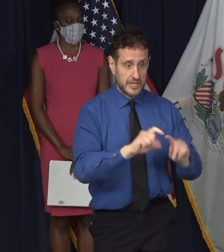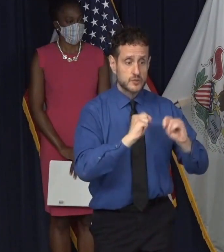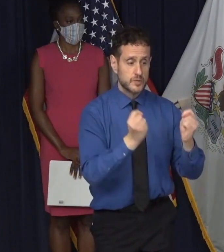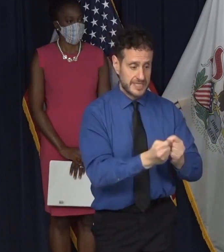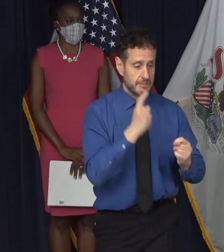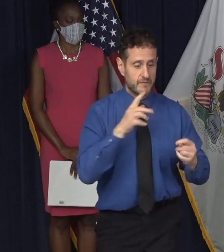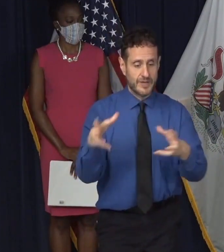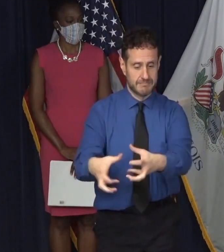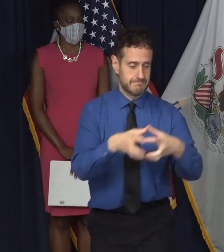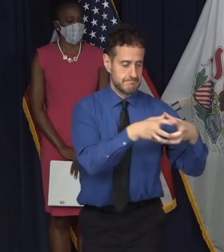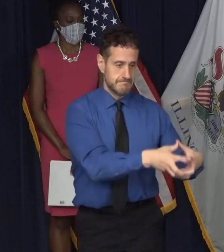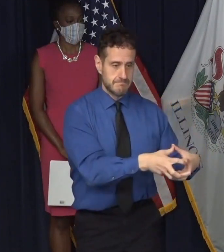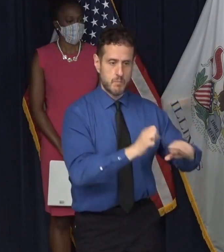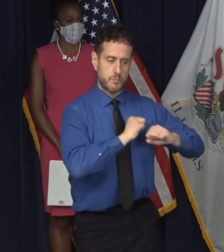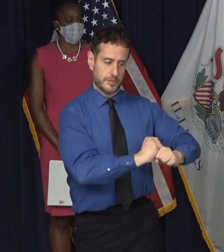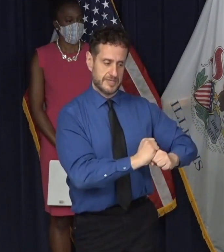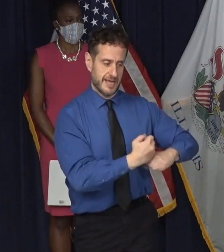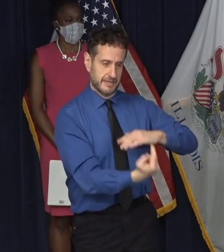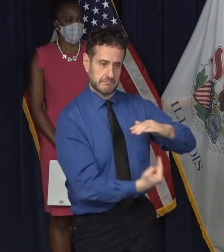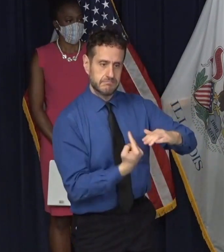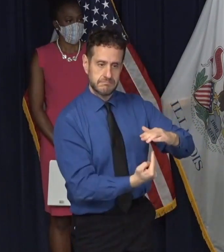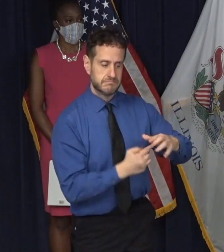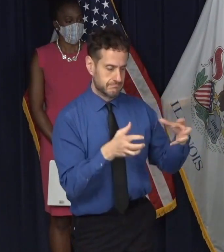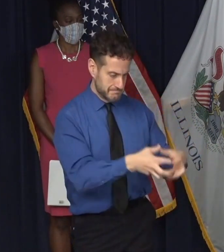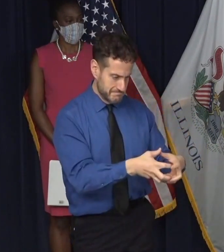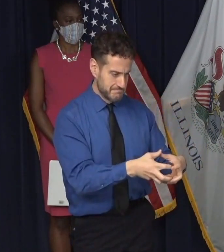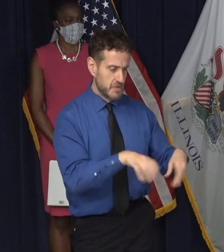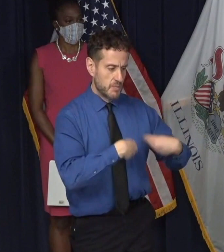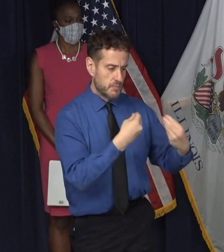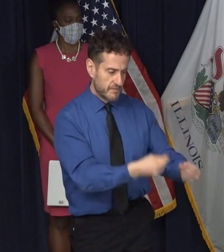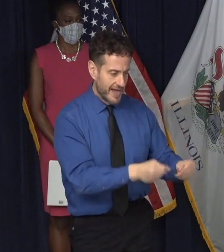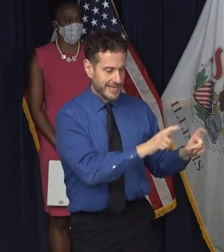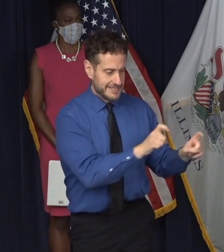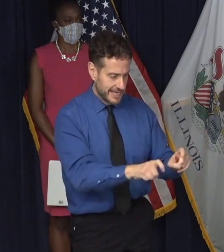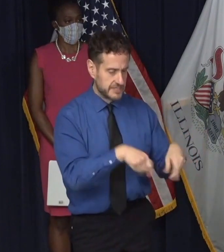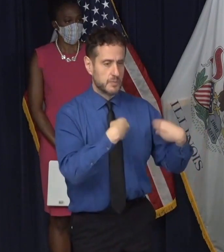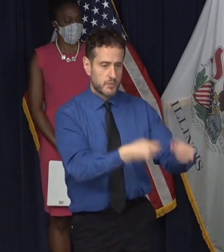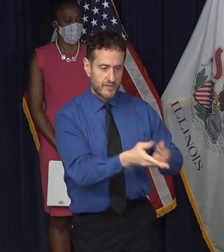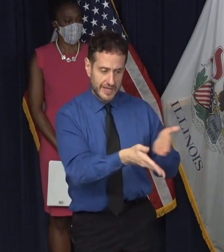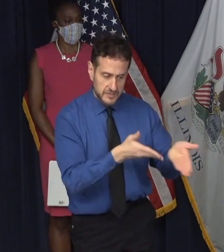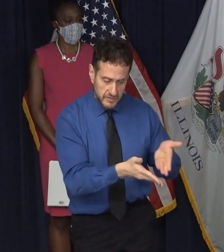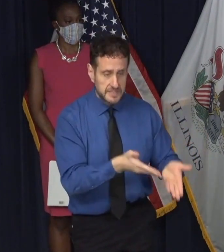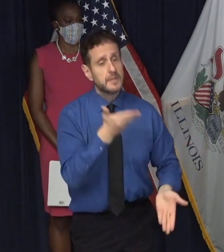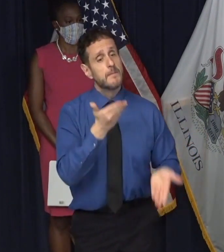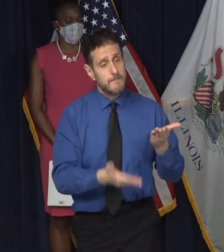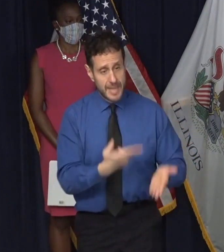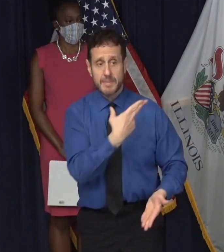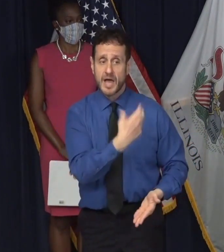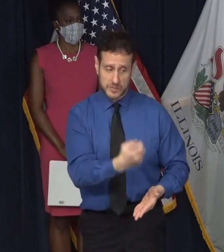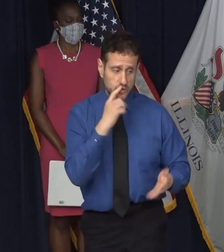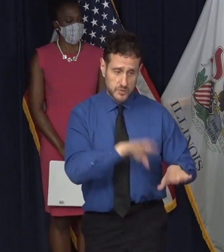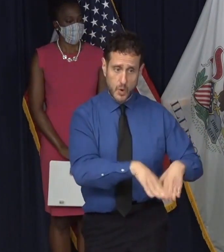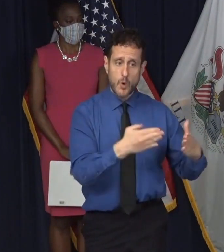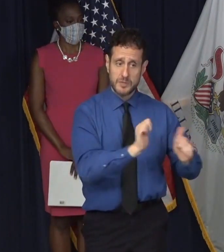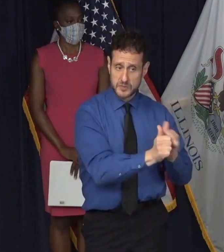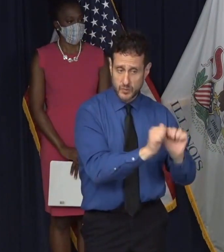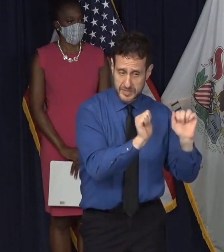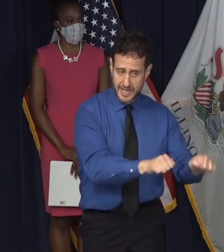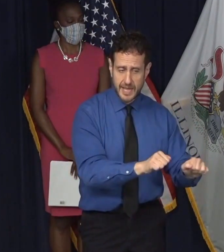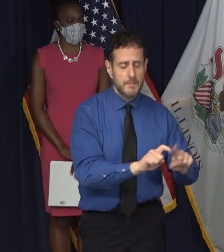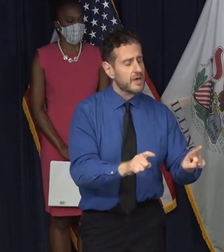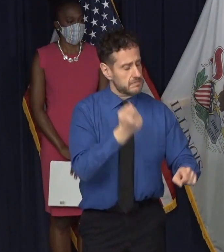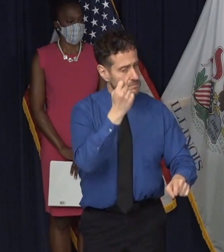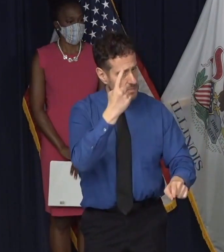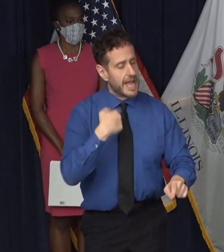teams, for example, at high schools, uh, and you could provide the same kinds of services, perhaps high schools could do that. But look, I'm making